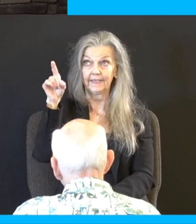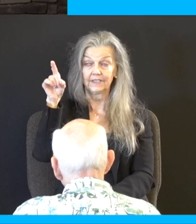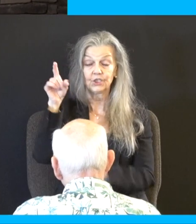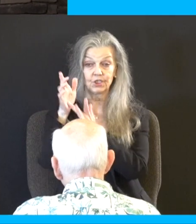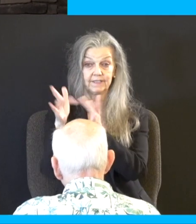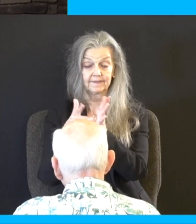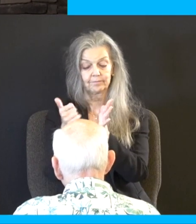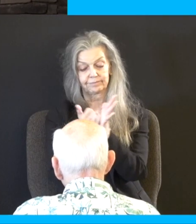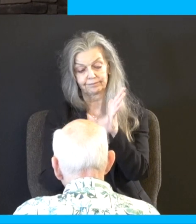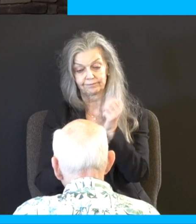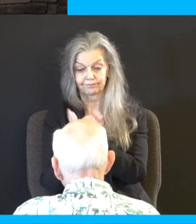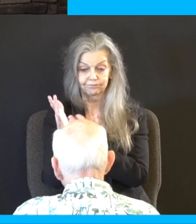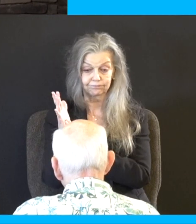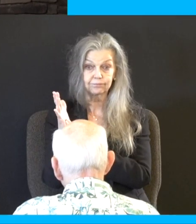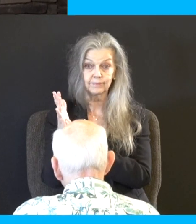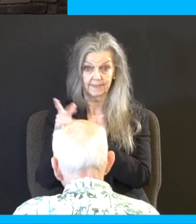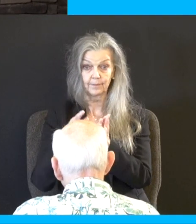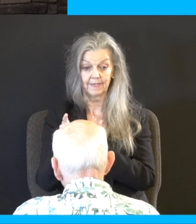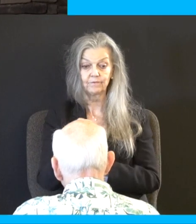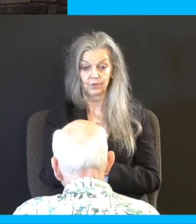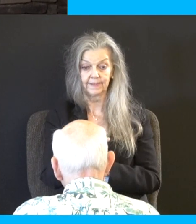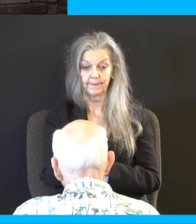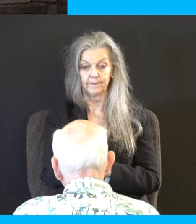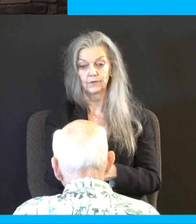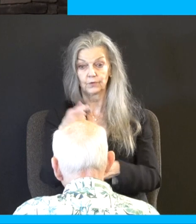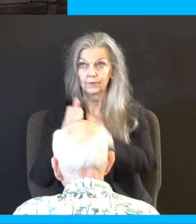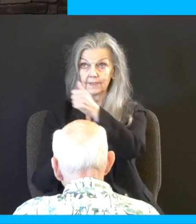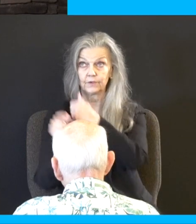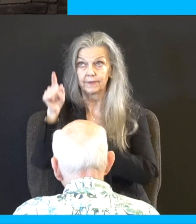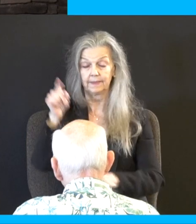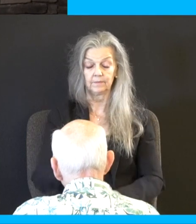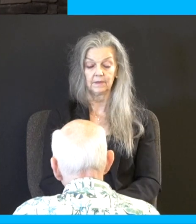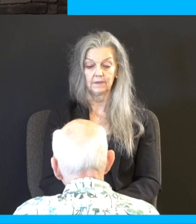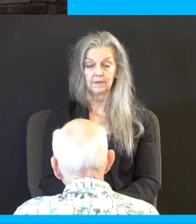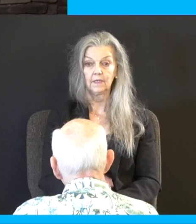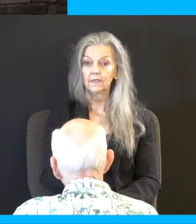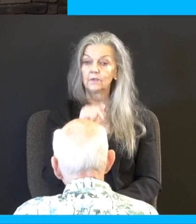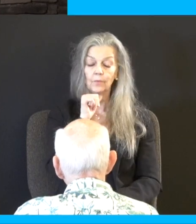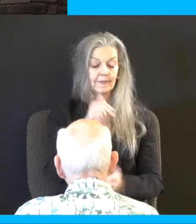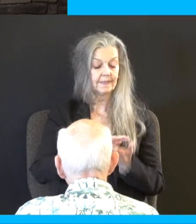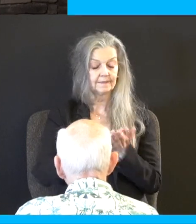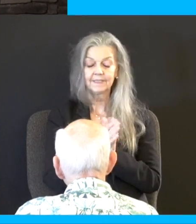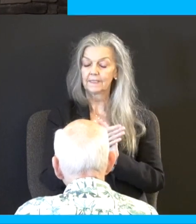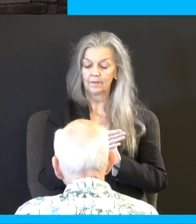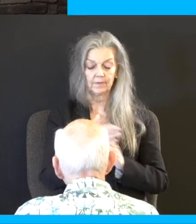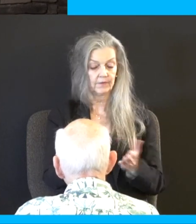are bought with a price. Look again the heart. Be not ye the servants of men. If you can get free, get out.